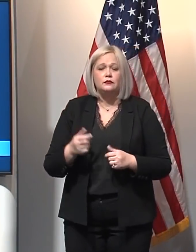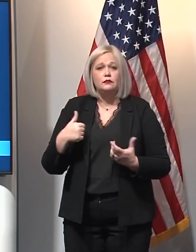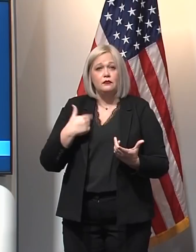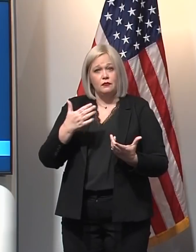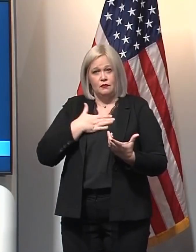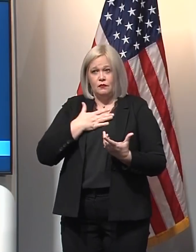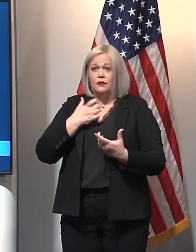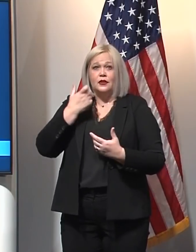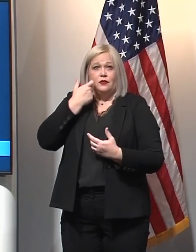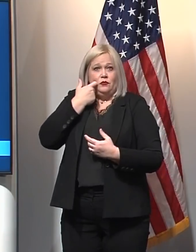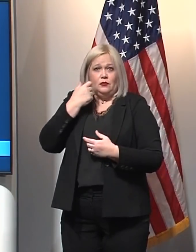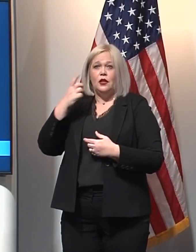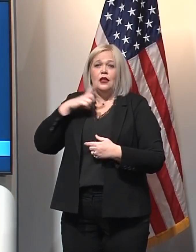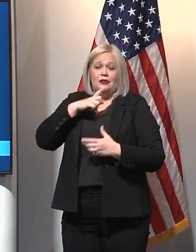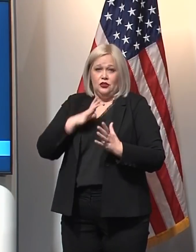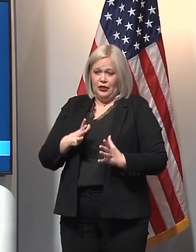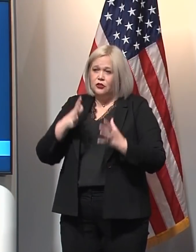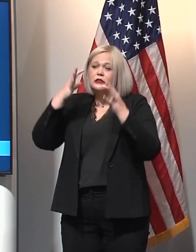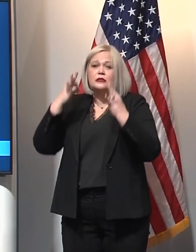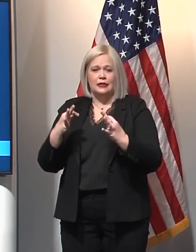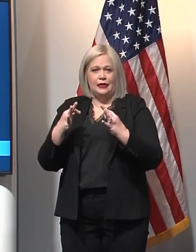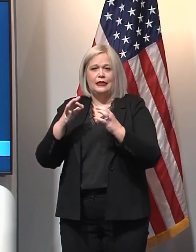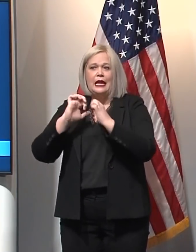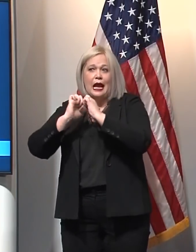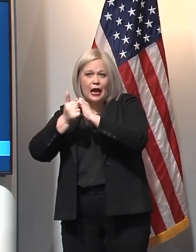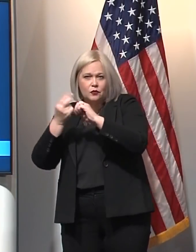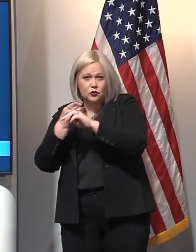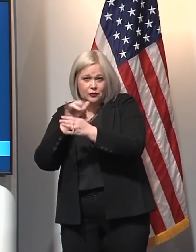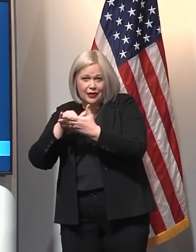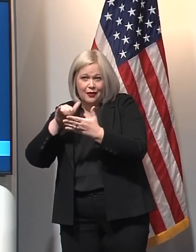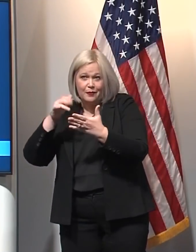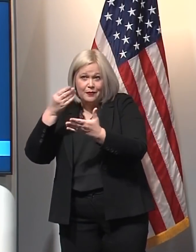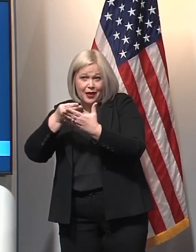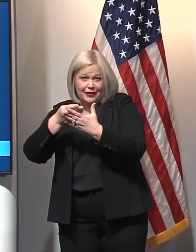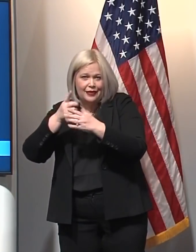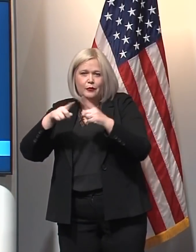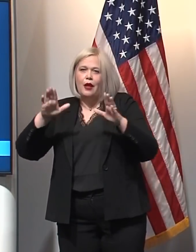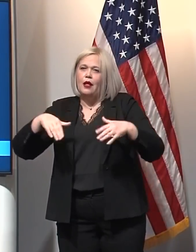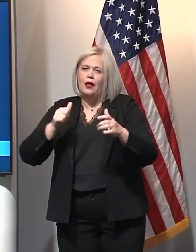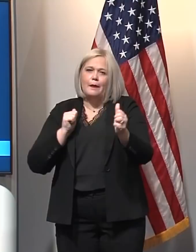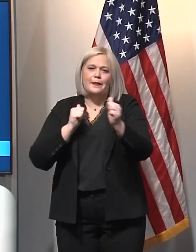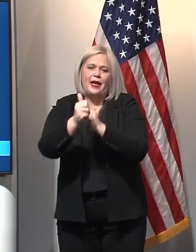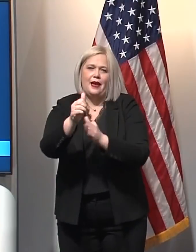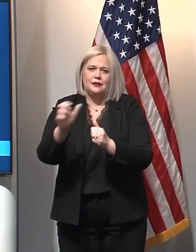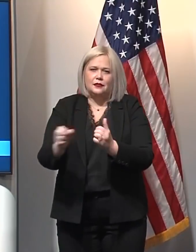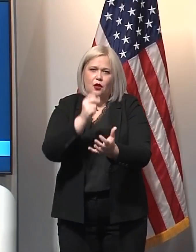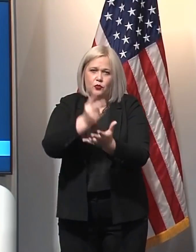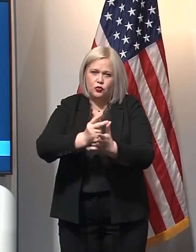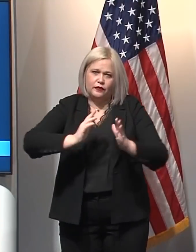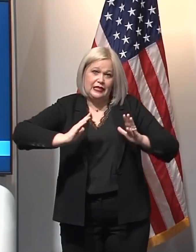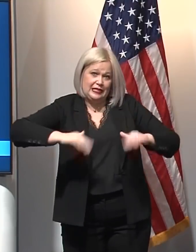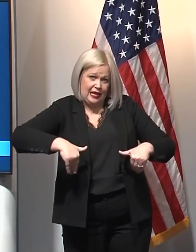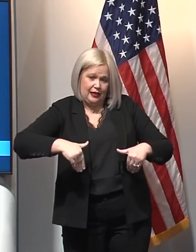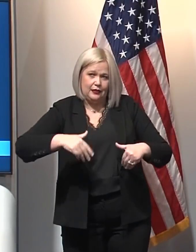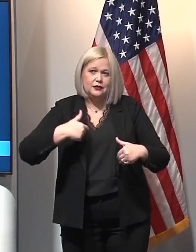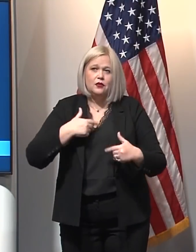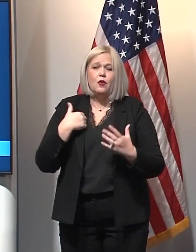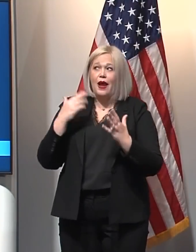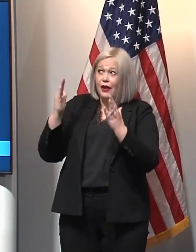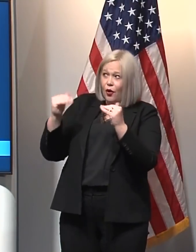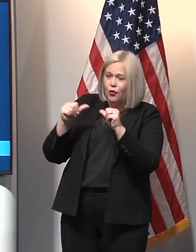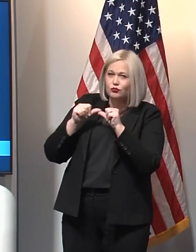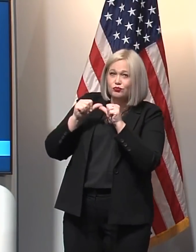hopeful that both sides of the aisle can come together and get this done. And I continue to extend my